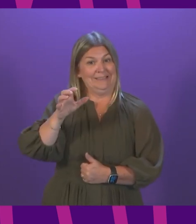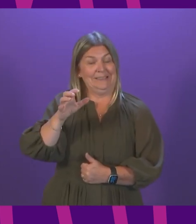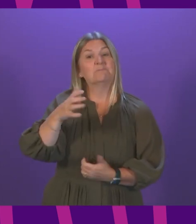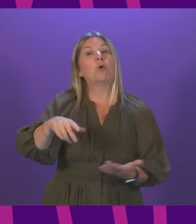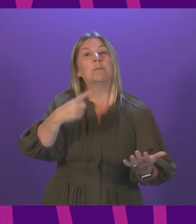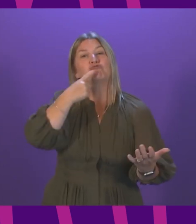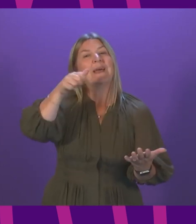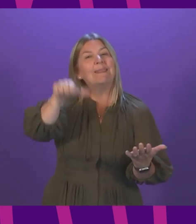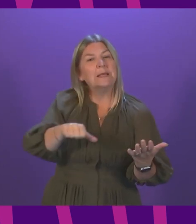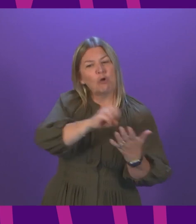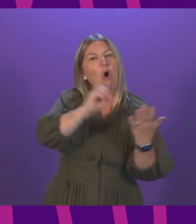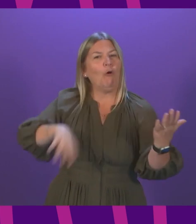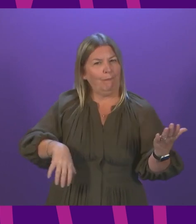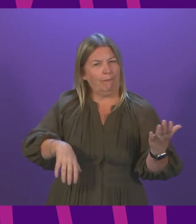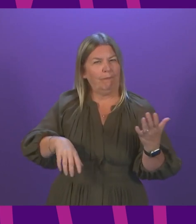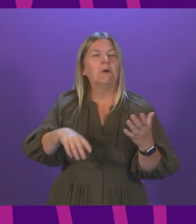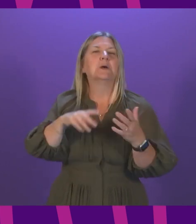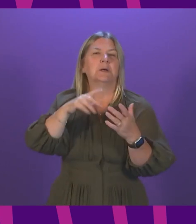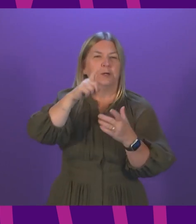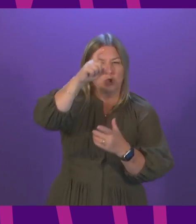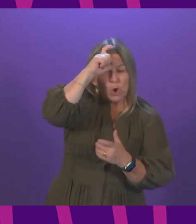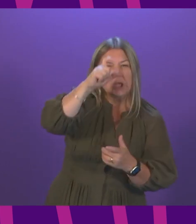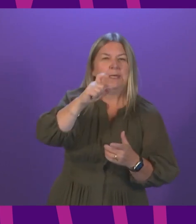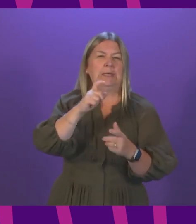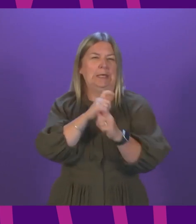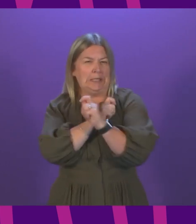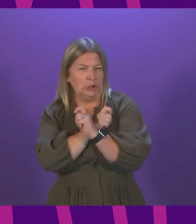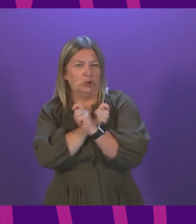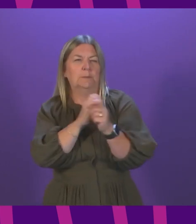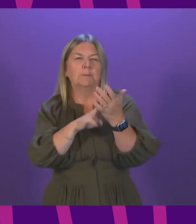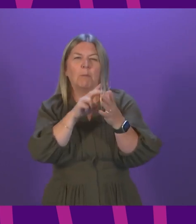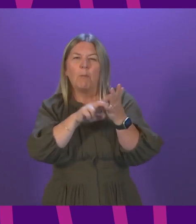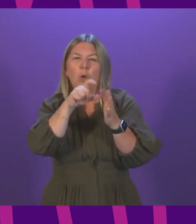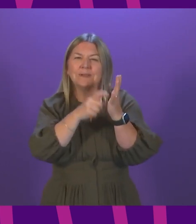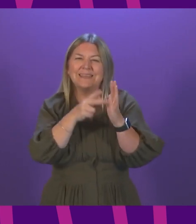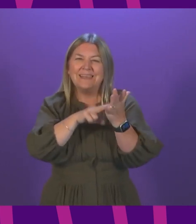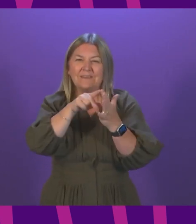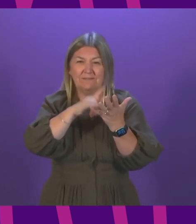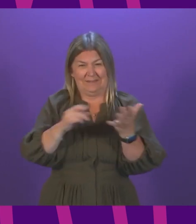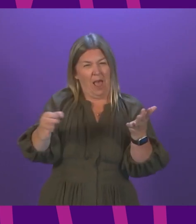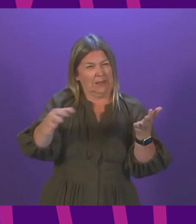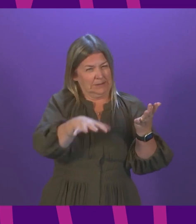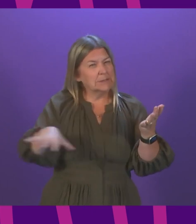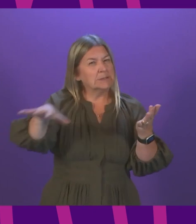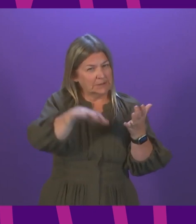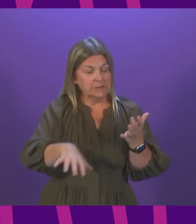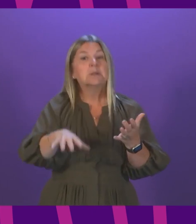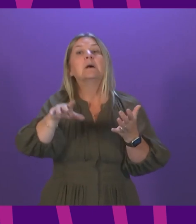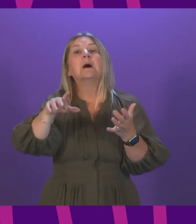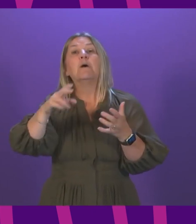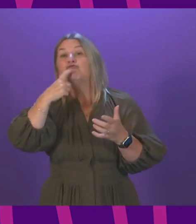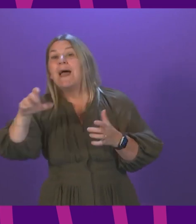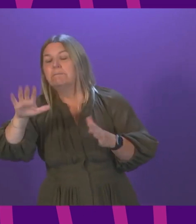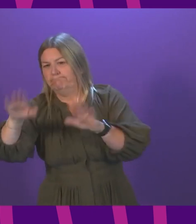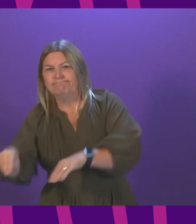eight countries include Turkey, Egypt and the Maldives. These countries will move on to the amber list, meaning that fully vaccinated